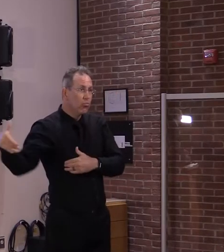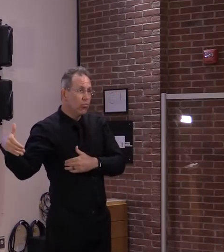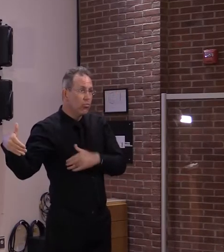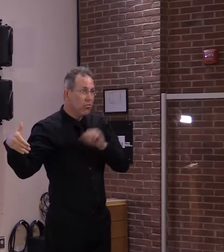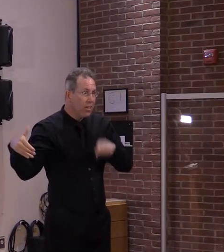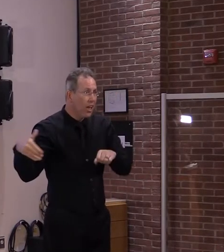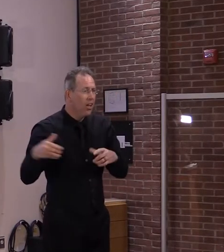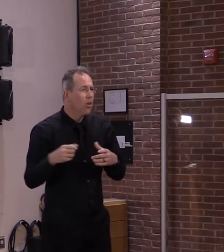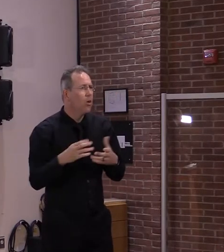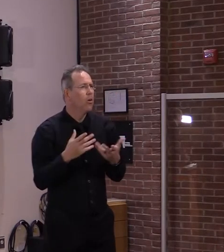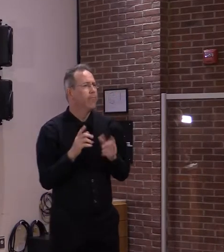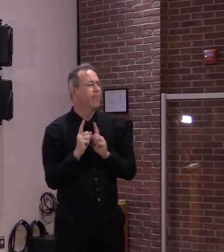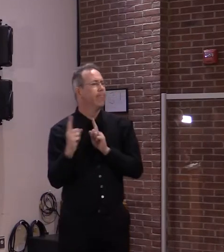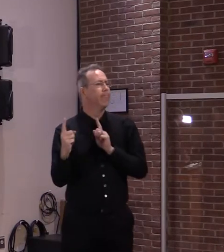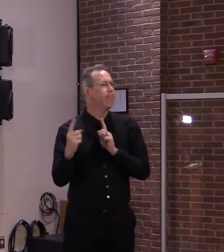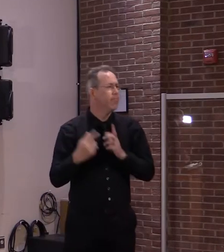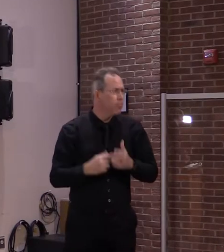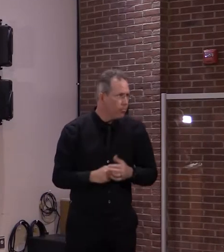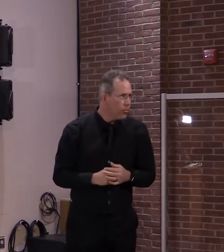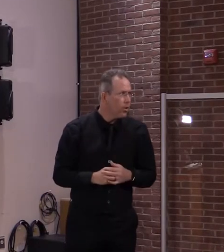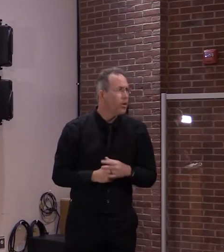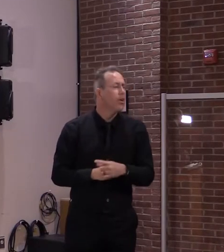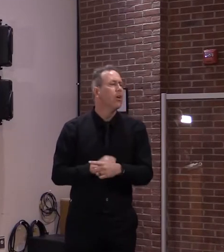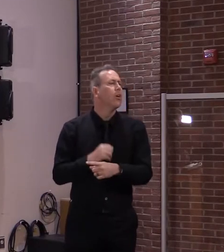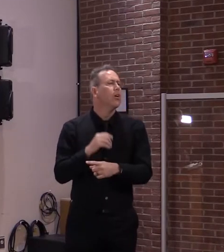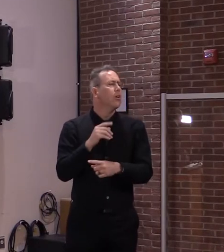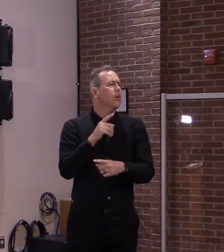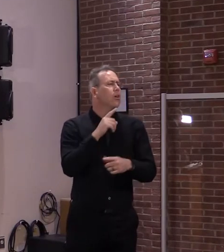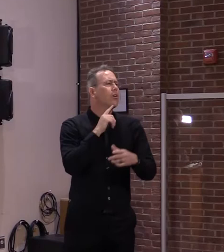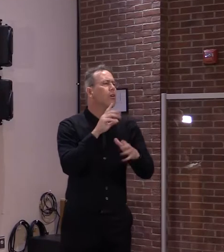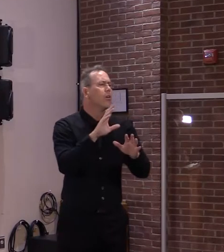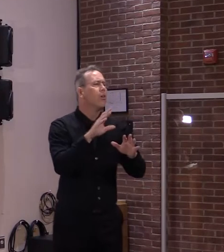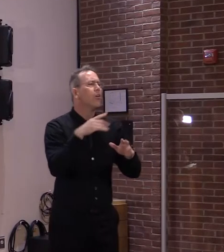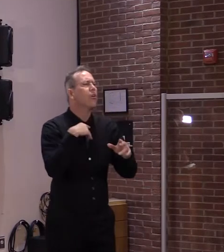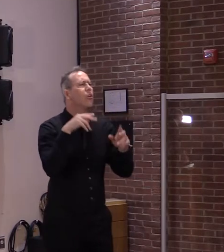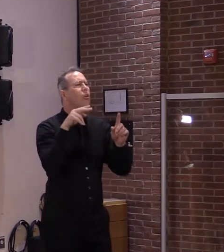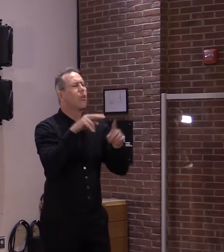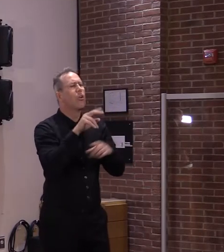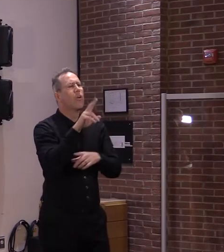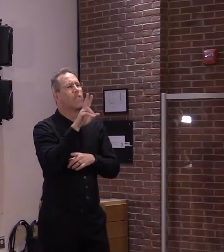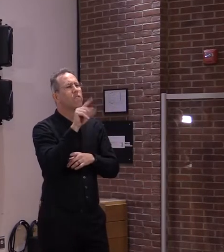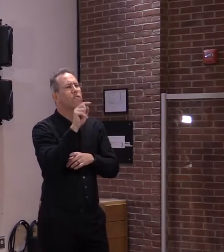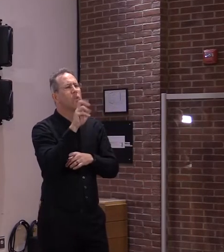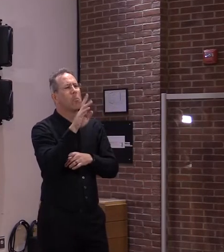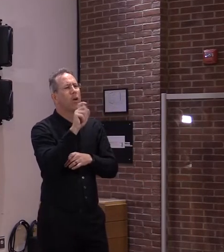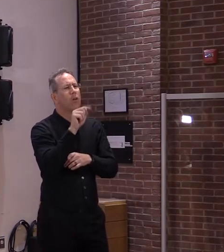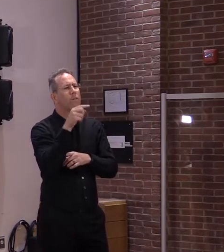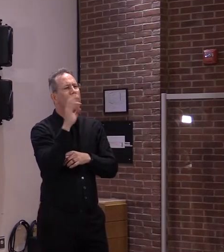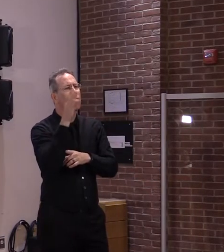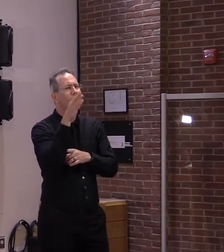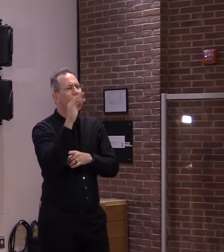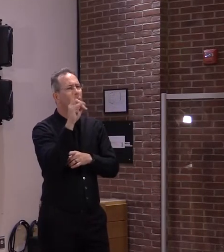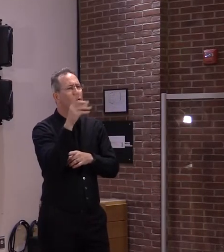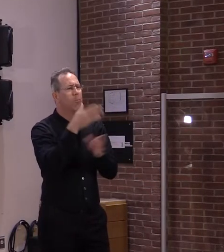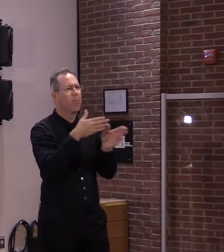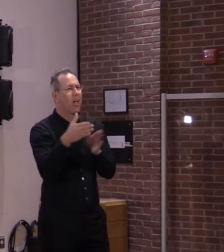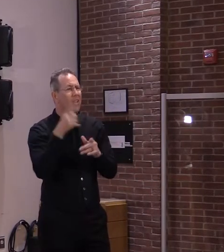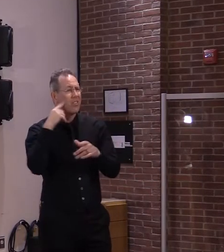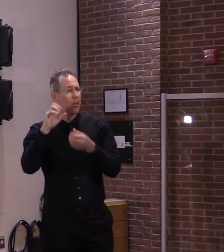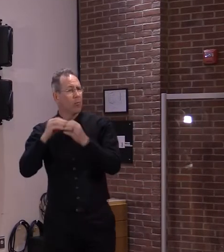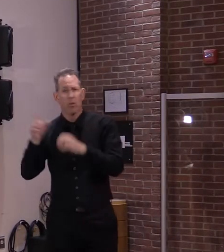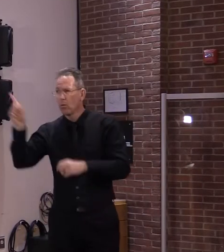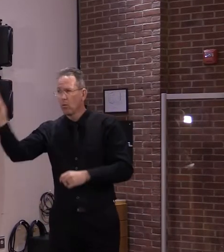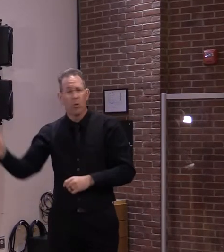next two months, May and June, we have what's called universal guidance, which includes the